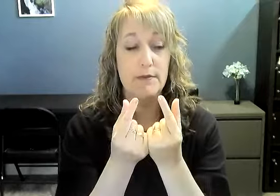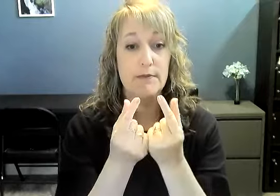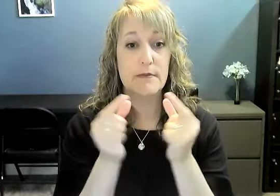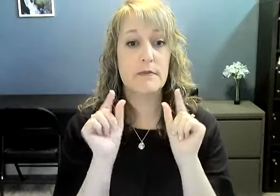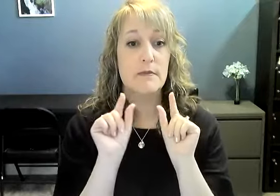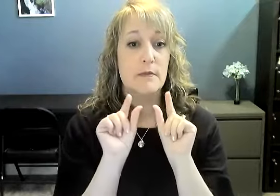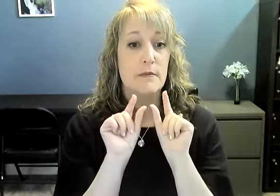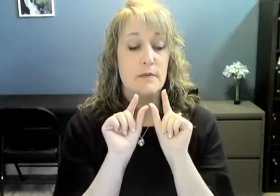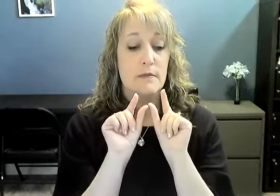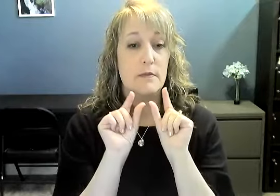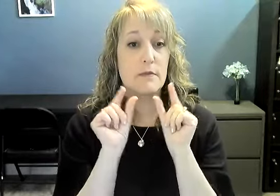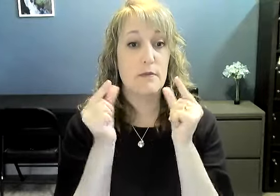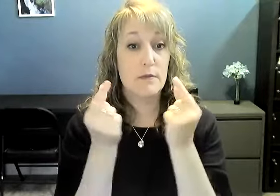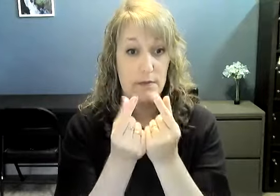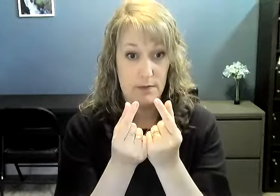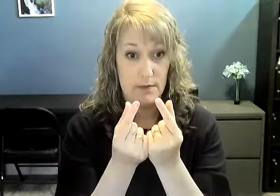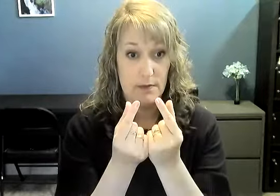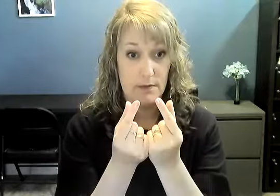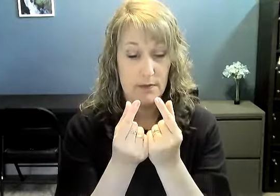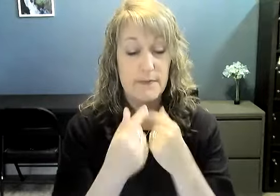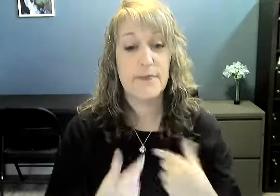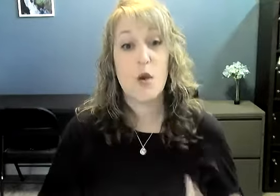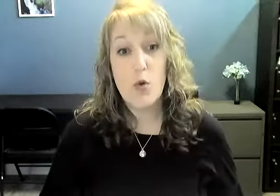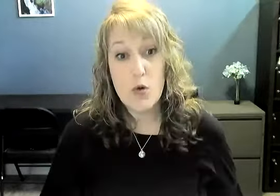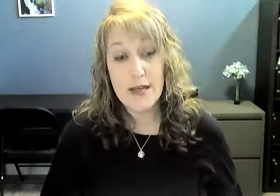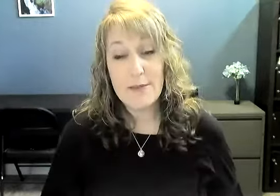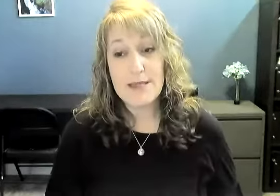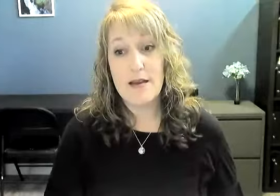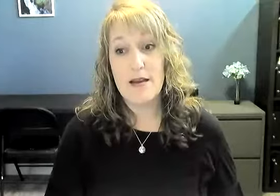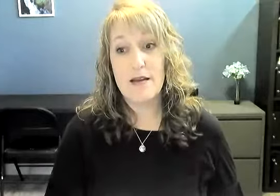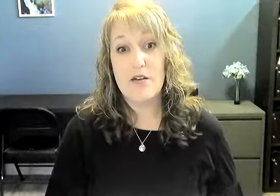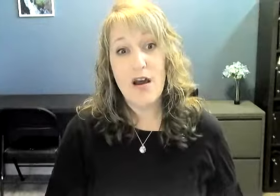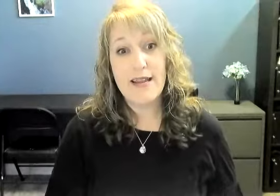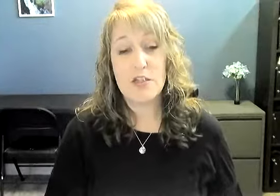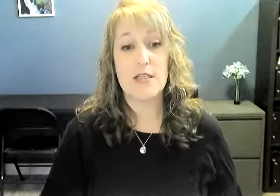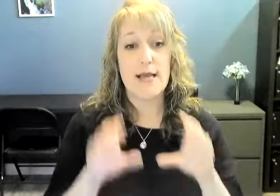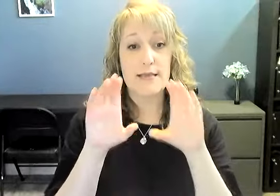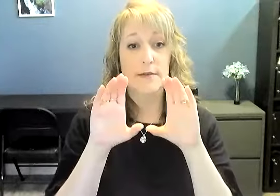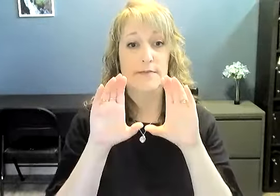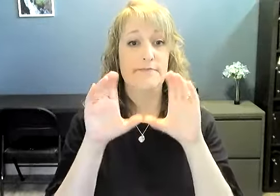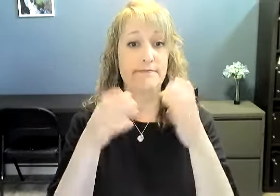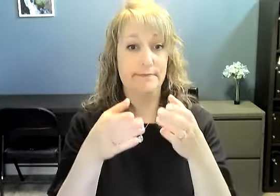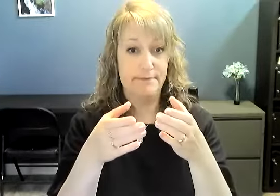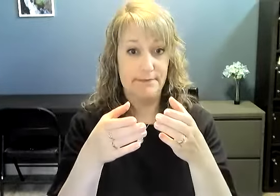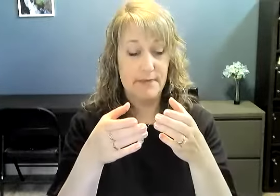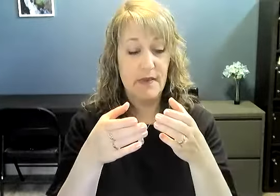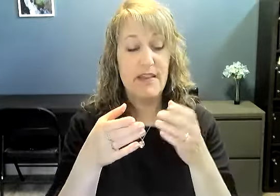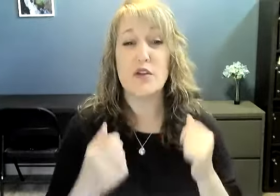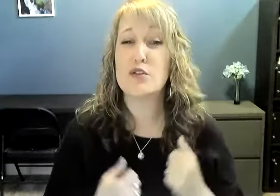or it can be signed, not initialized. Now that looks